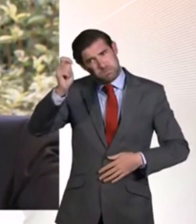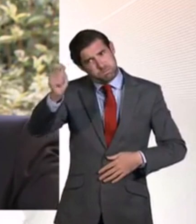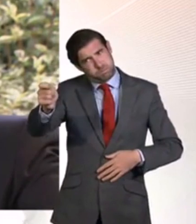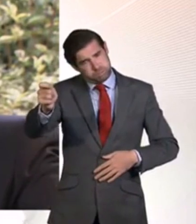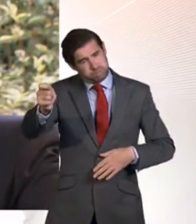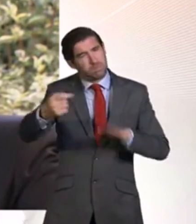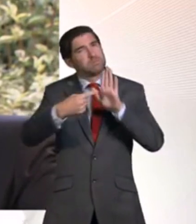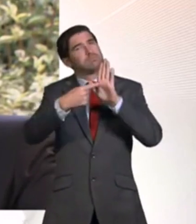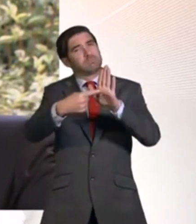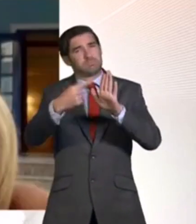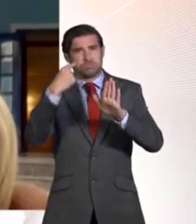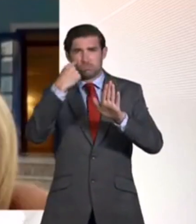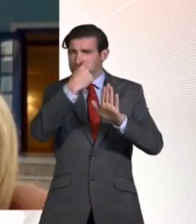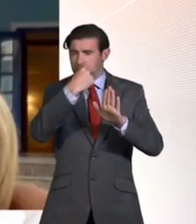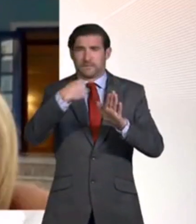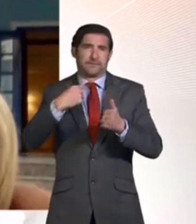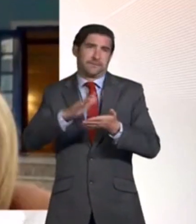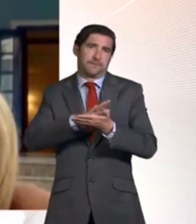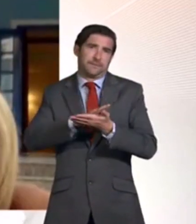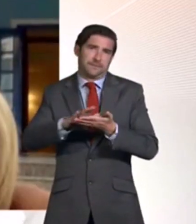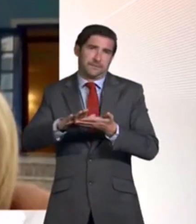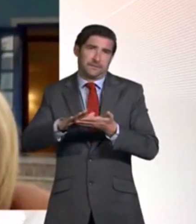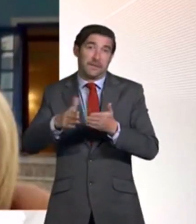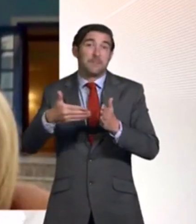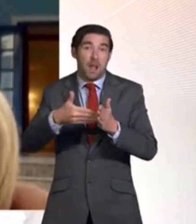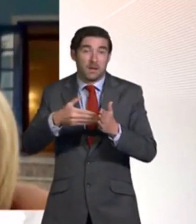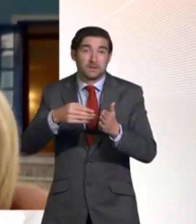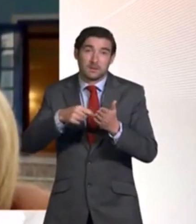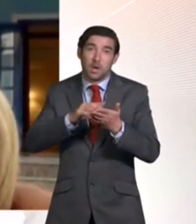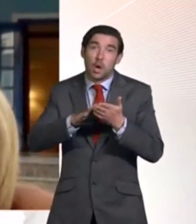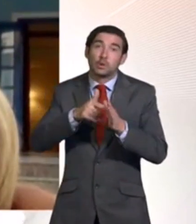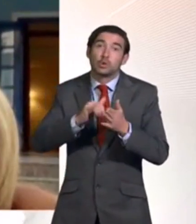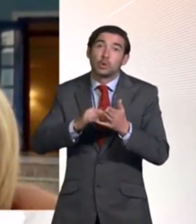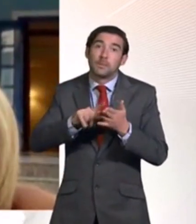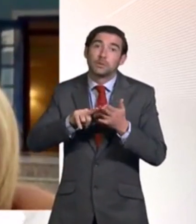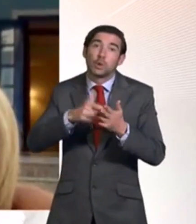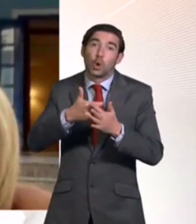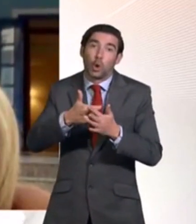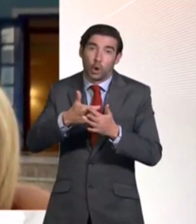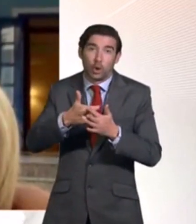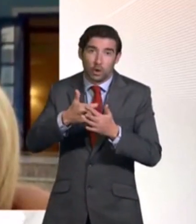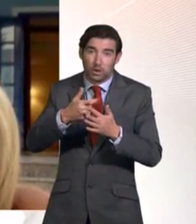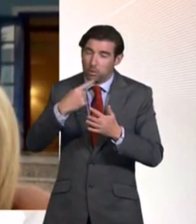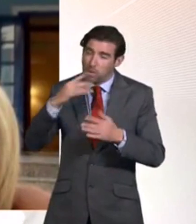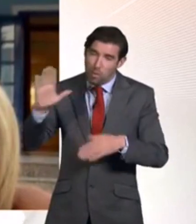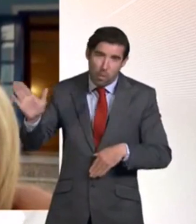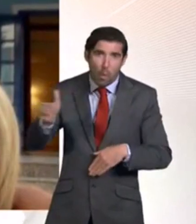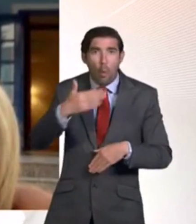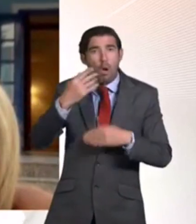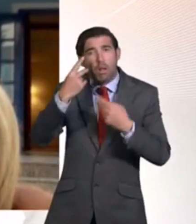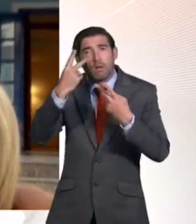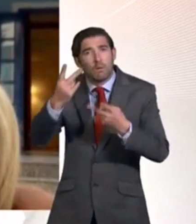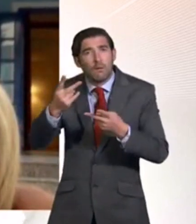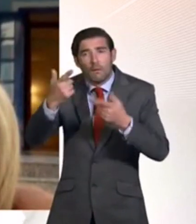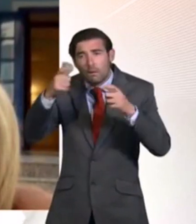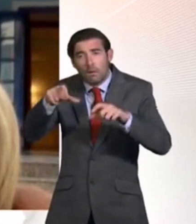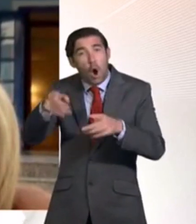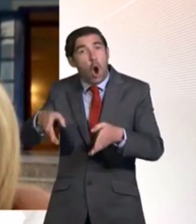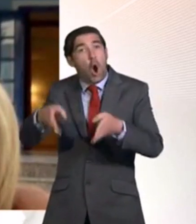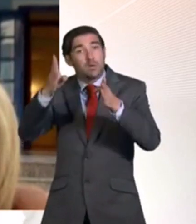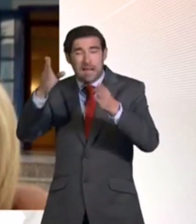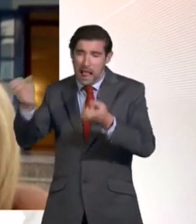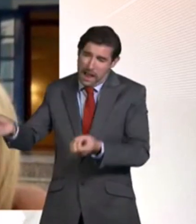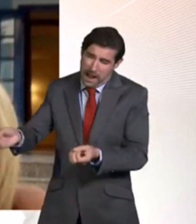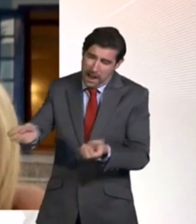establish that point. And Thomas Cook is removing his guests from a hotel in Egypt following the death of a British couple who died while